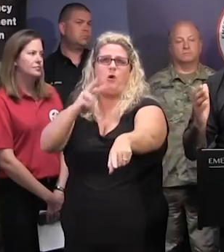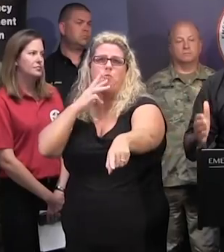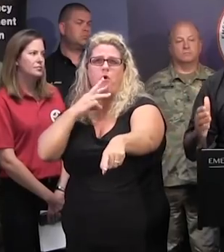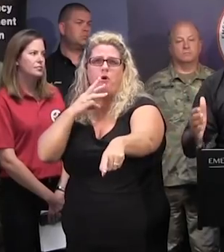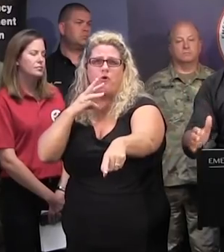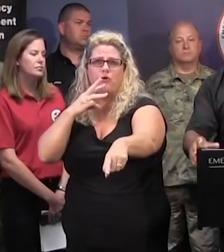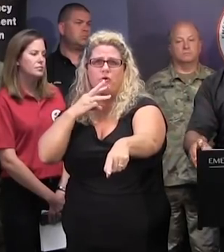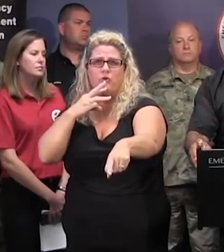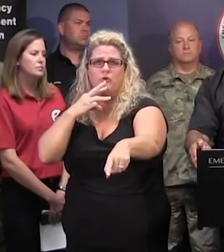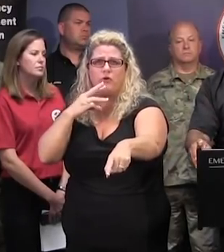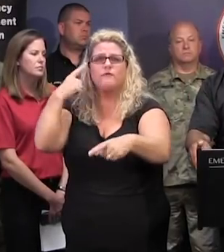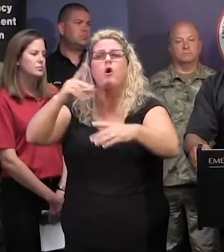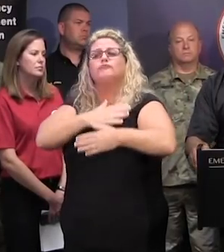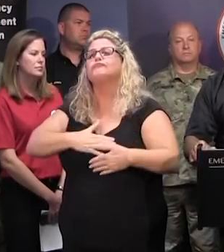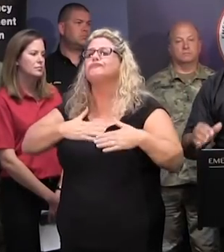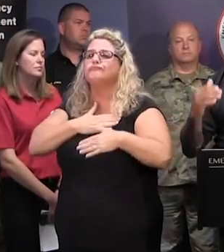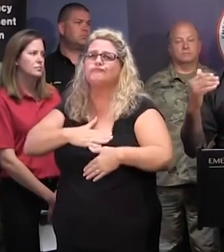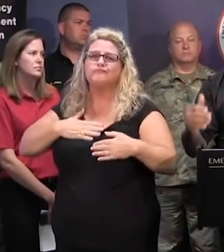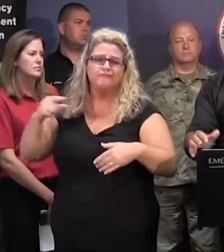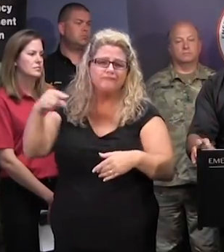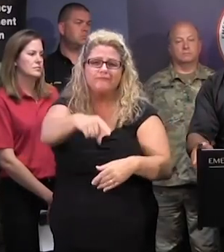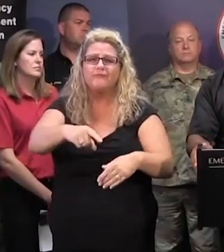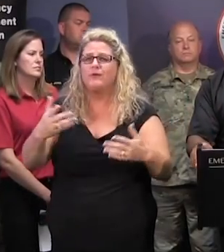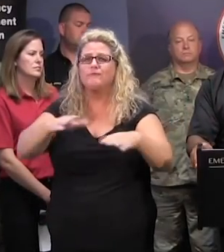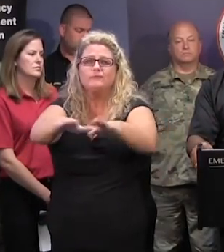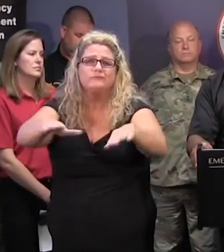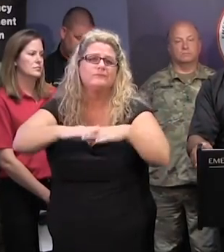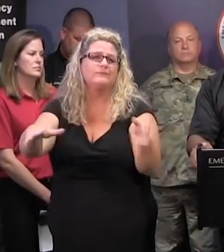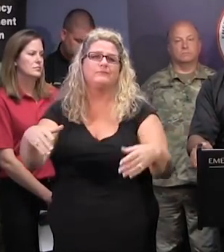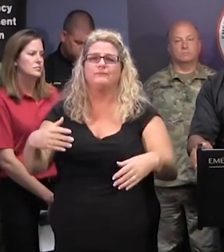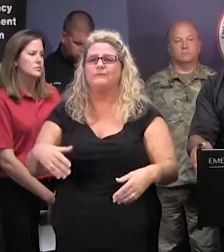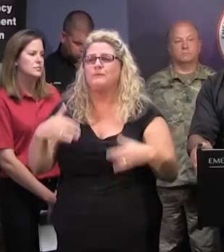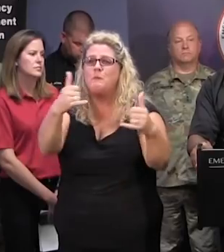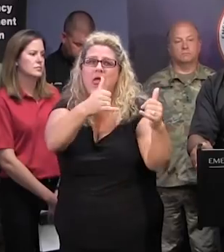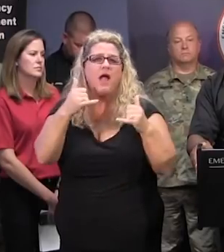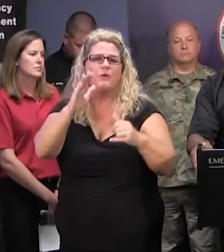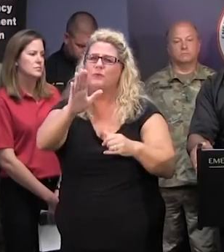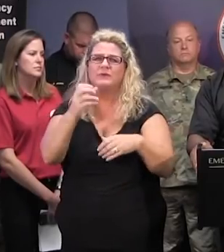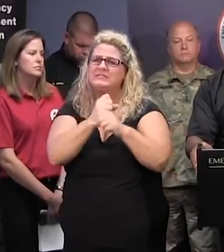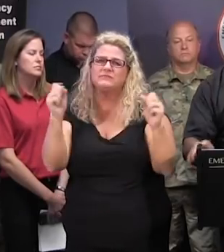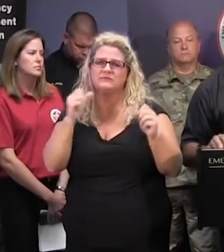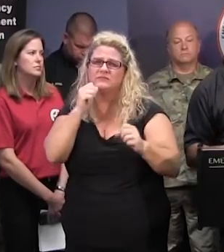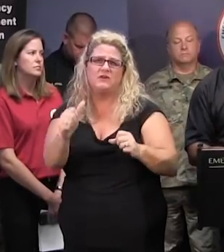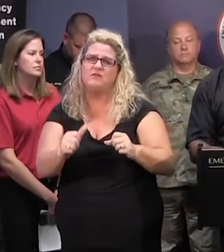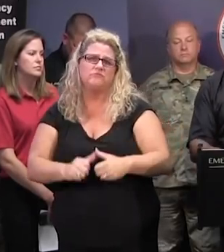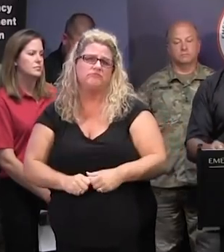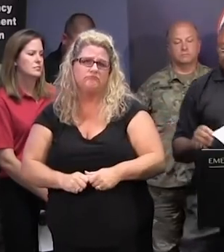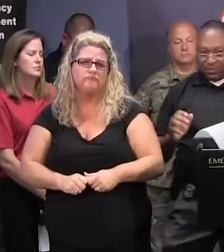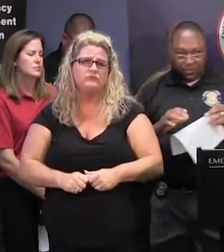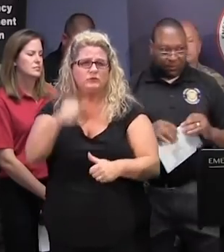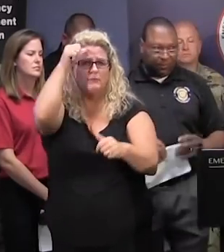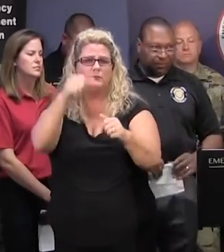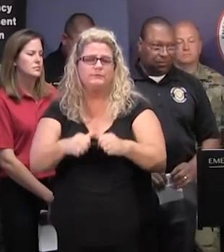recreational purposes. There could be a lot of safety risks associated with that. That's all I have, Governor. Thank you.